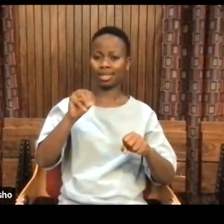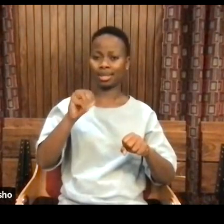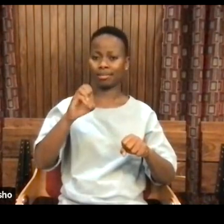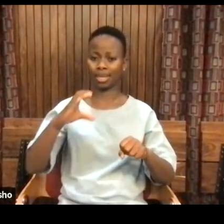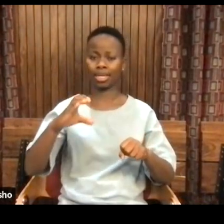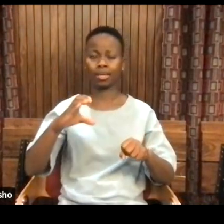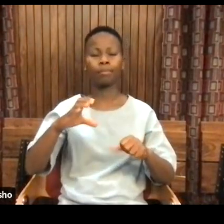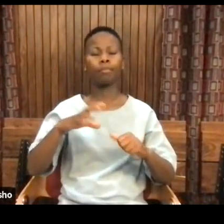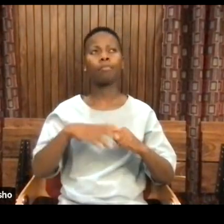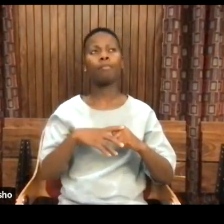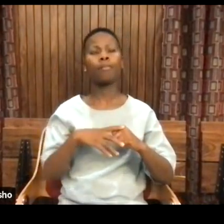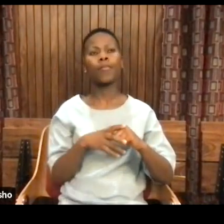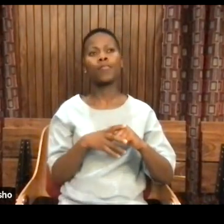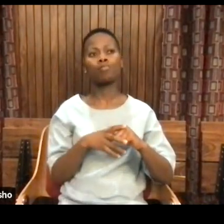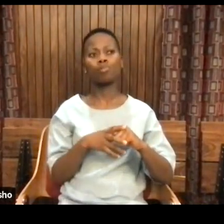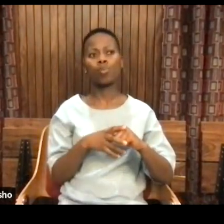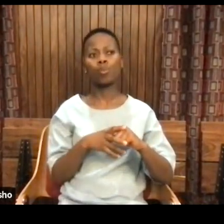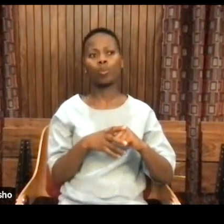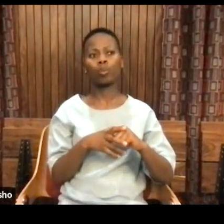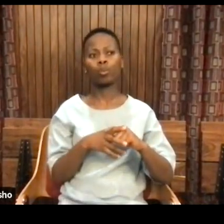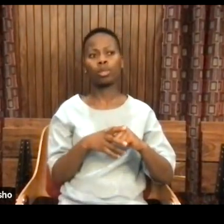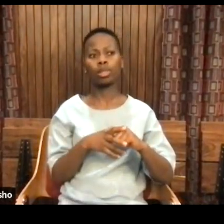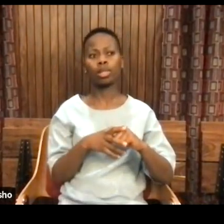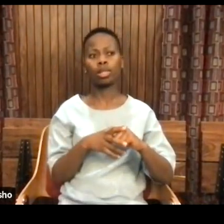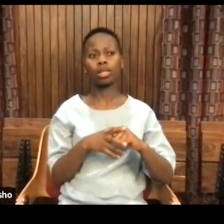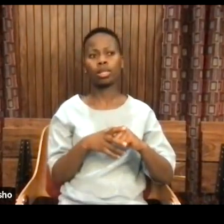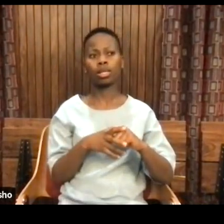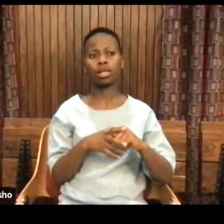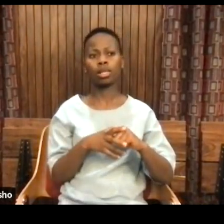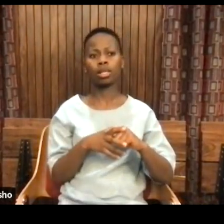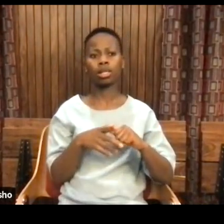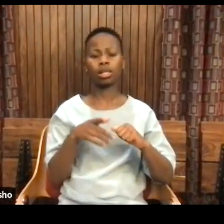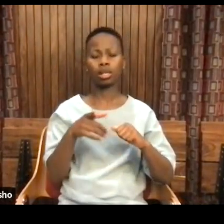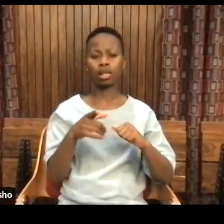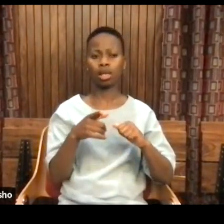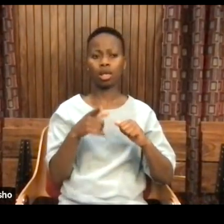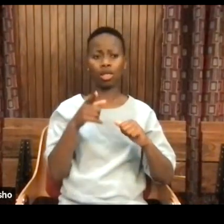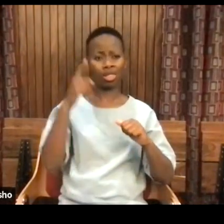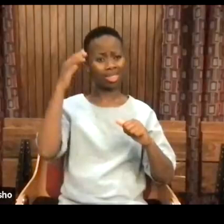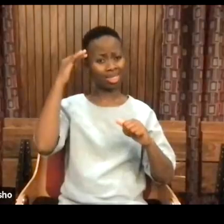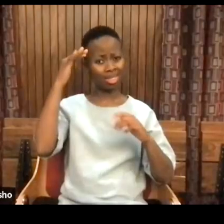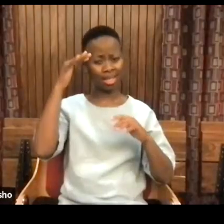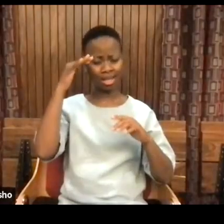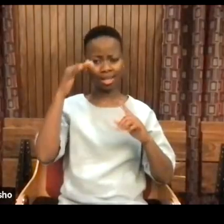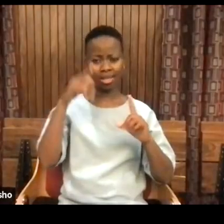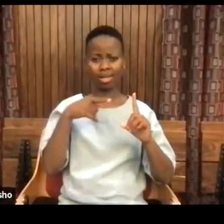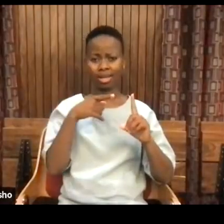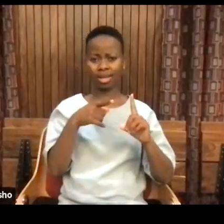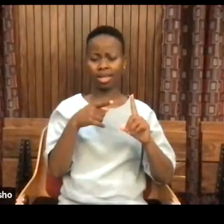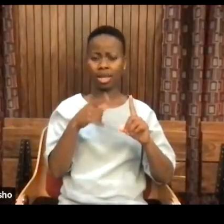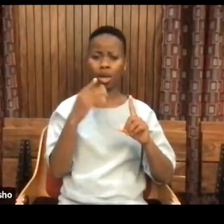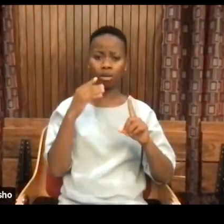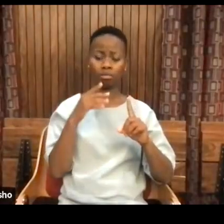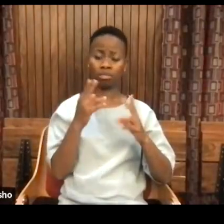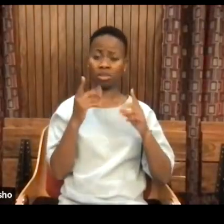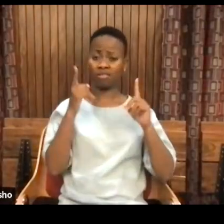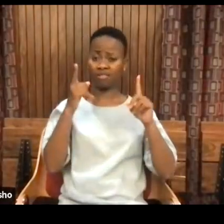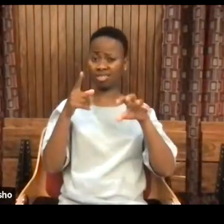knowledge, a Boaventura dos Santos political thoughts on decolonizing the university,